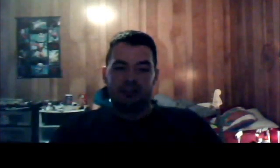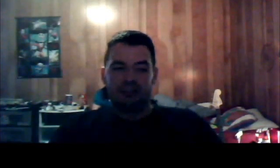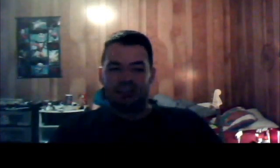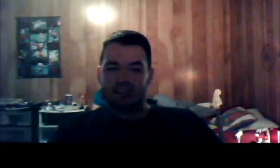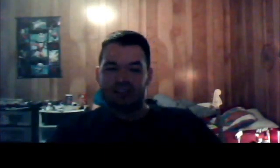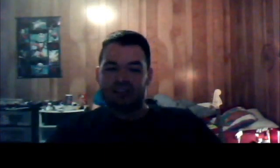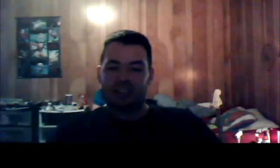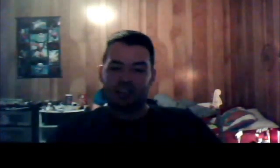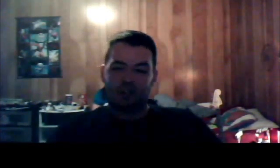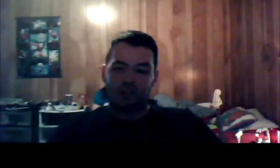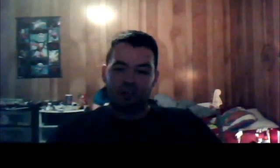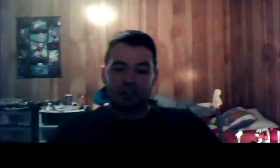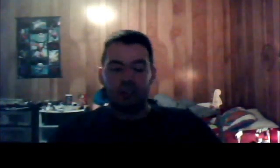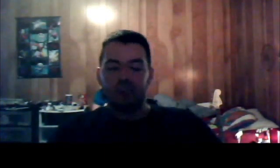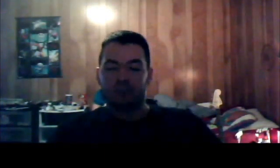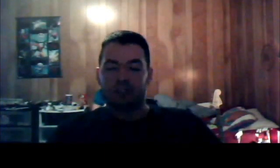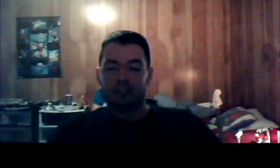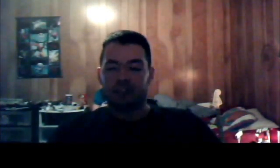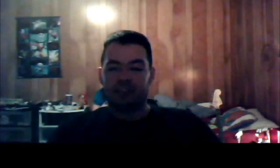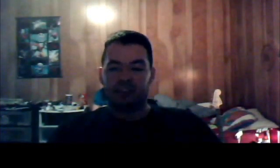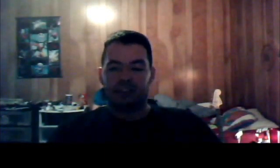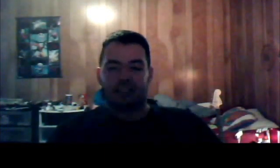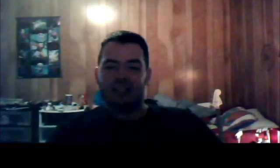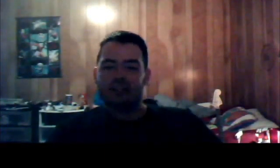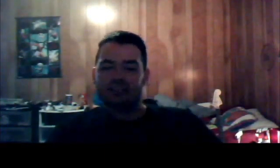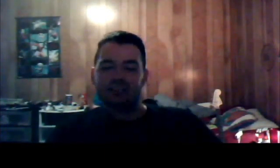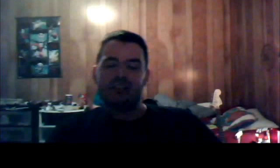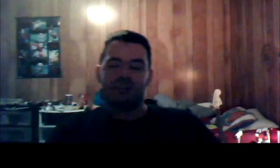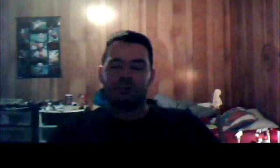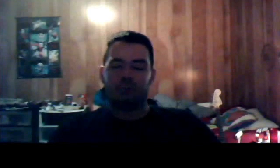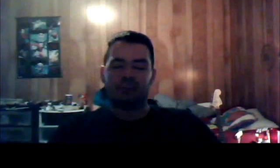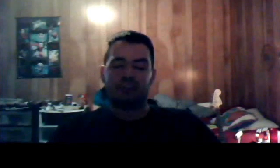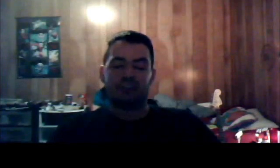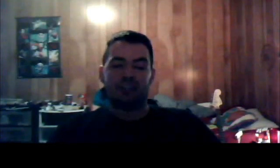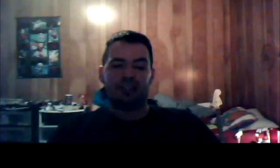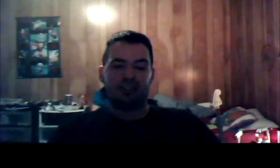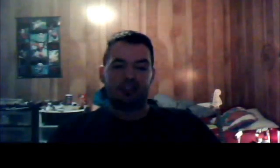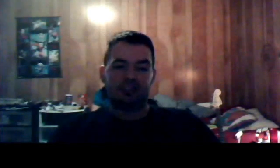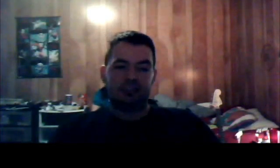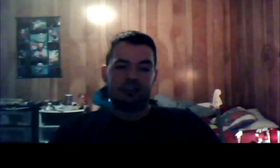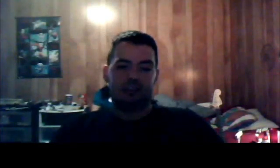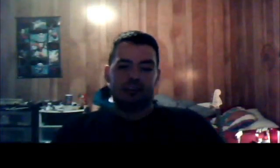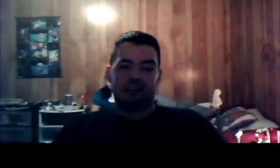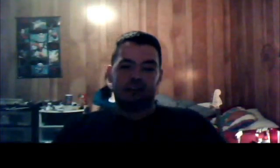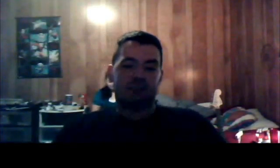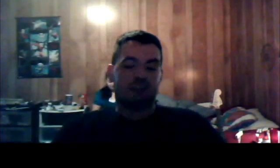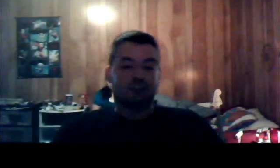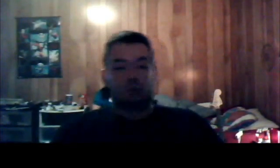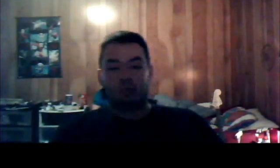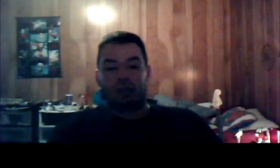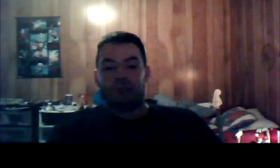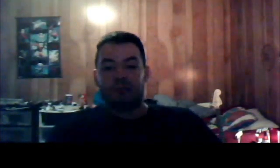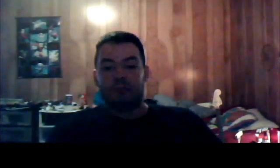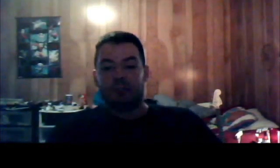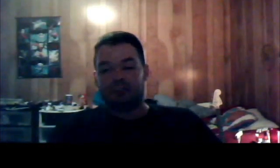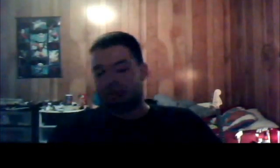It's not all cut and dry. It had a decent twist at the end. Because when I first watched it,